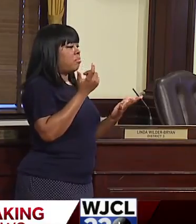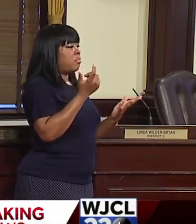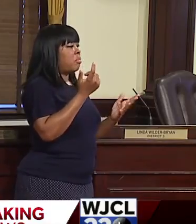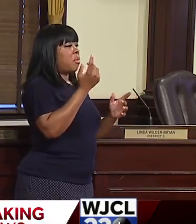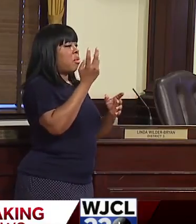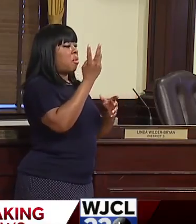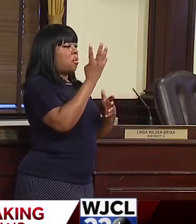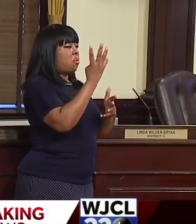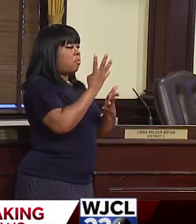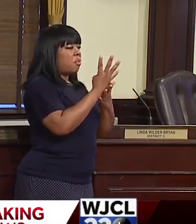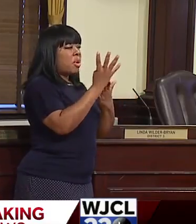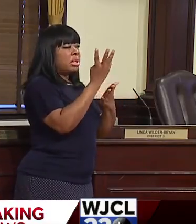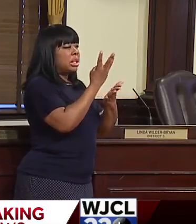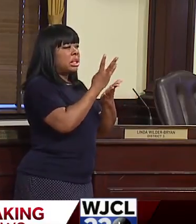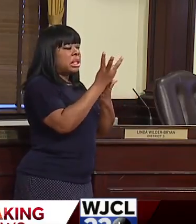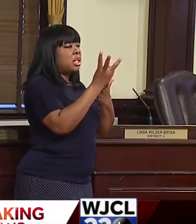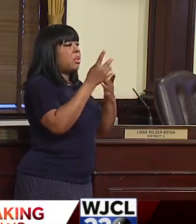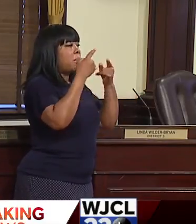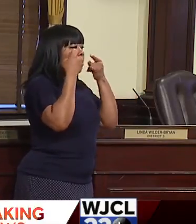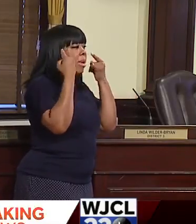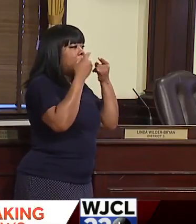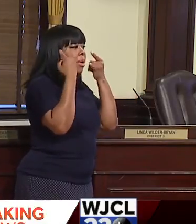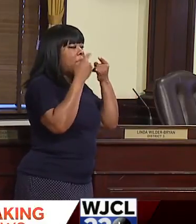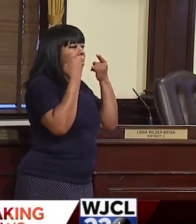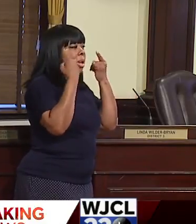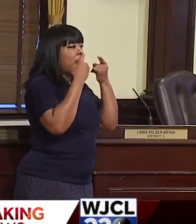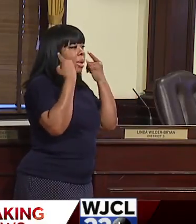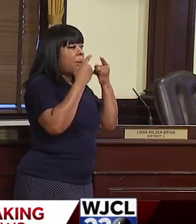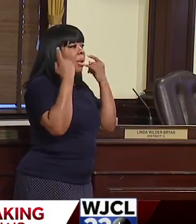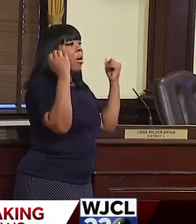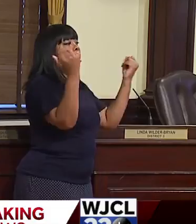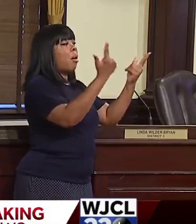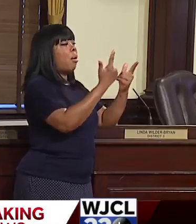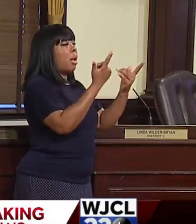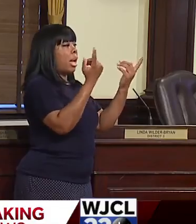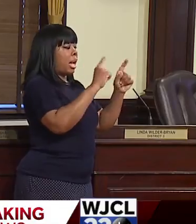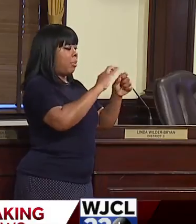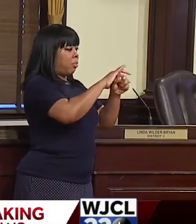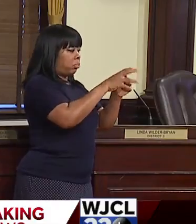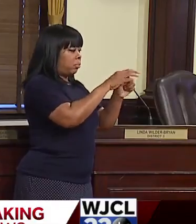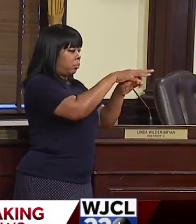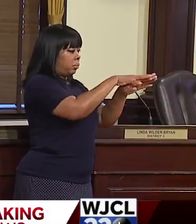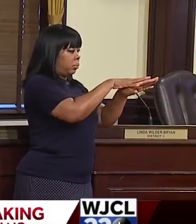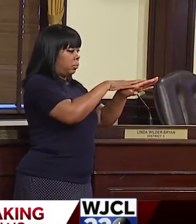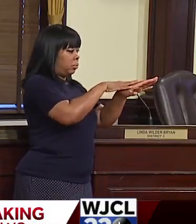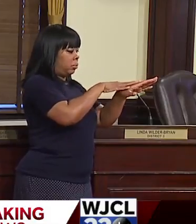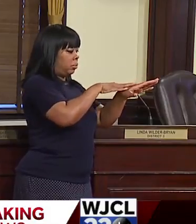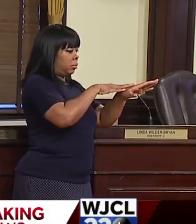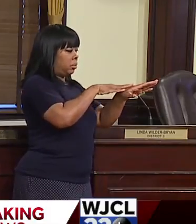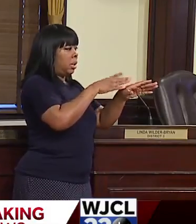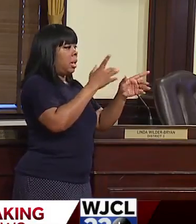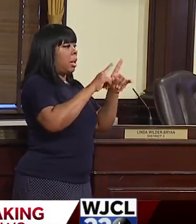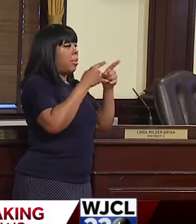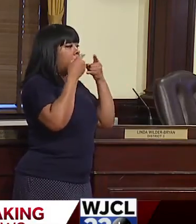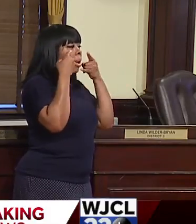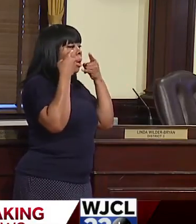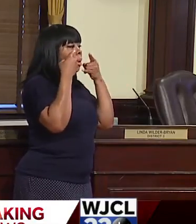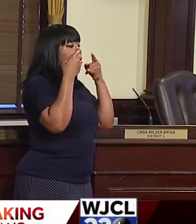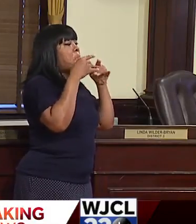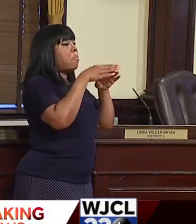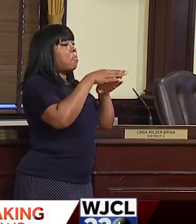I believe four to six weeks or so, we will be in a position where we will slow the spread sufficiently where we could dial back mask.